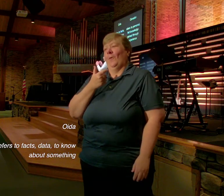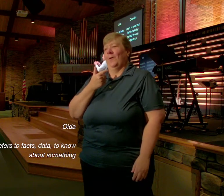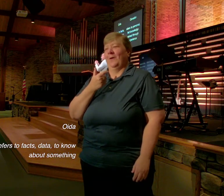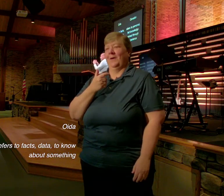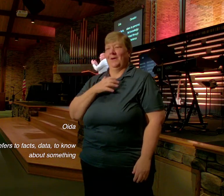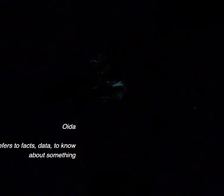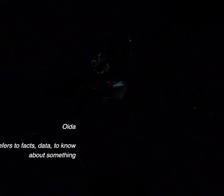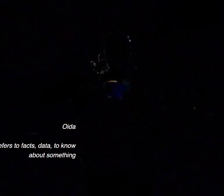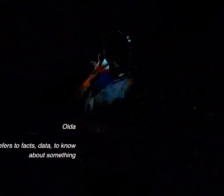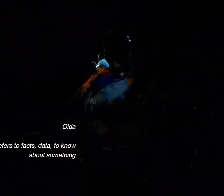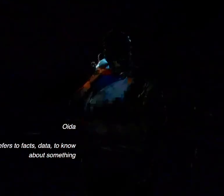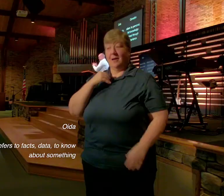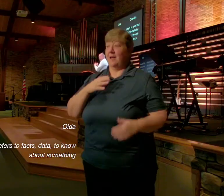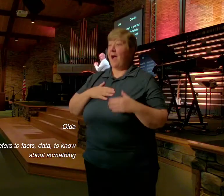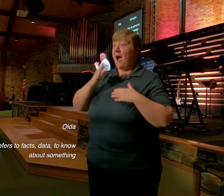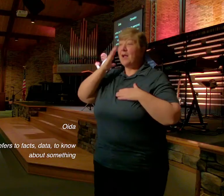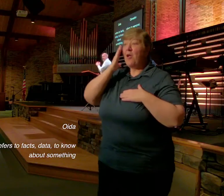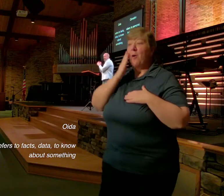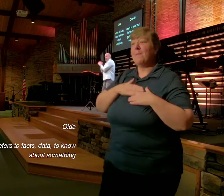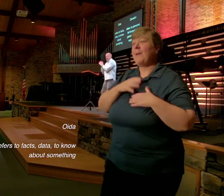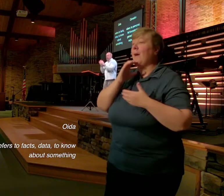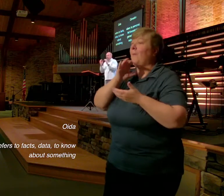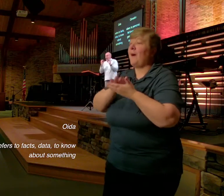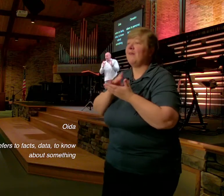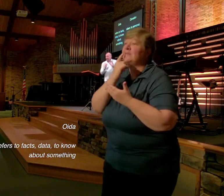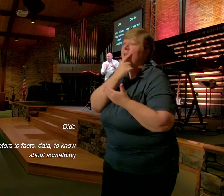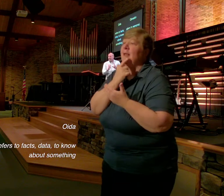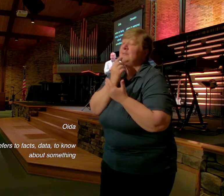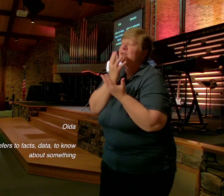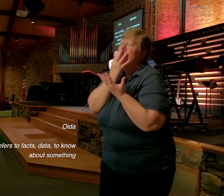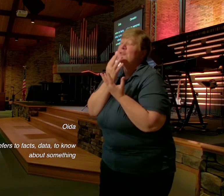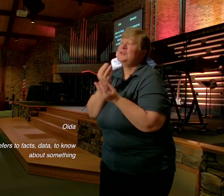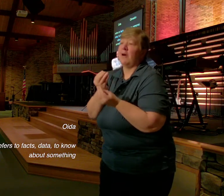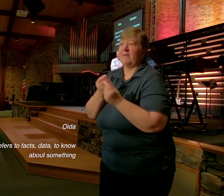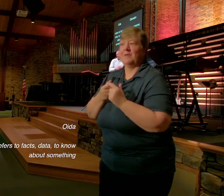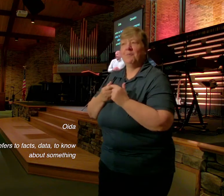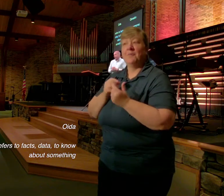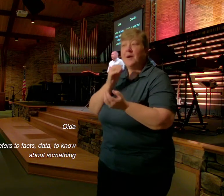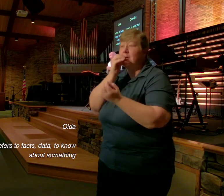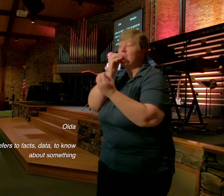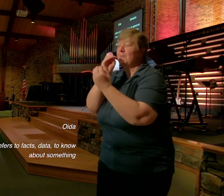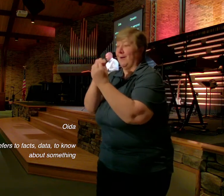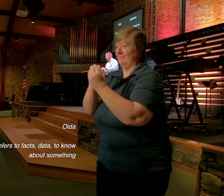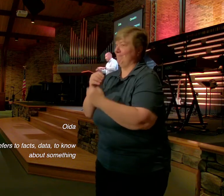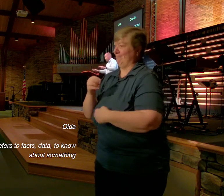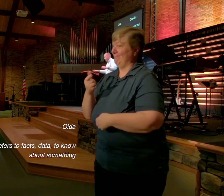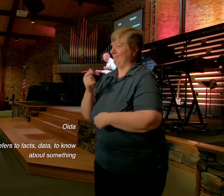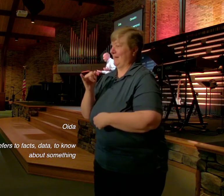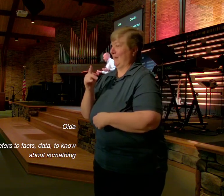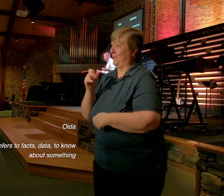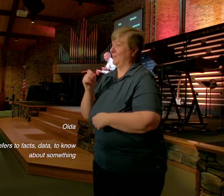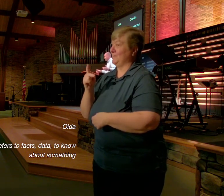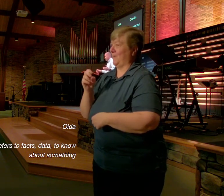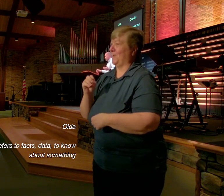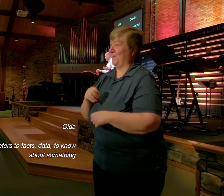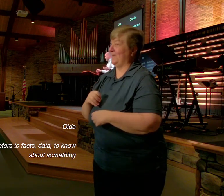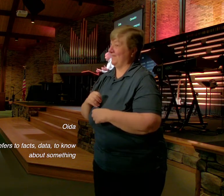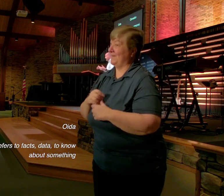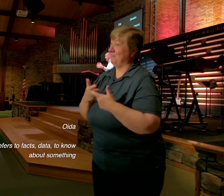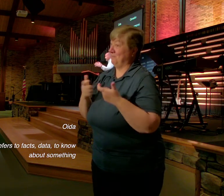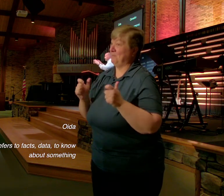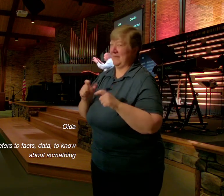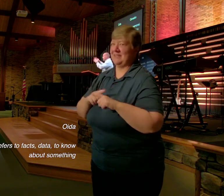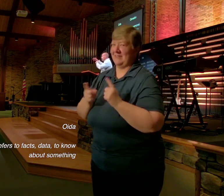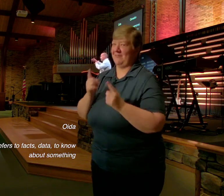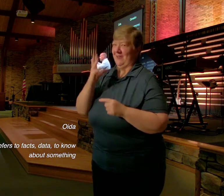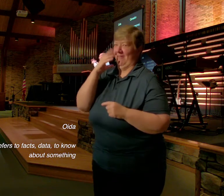Soft lips But when I kiss her I genoska Very big difference I can know